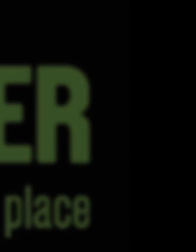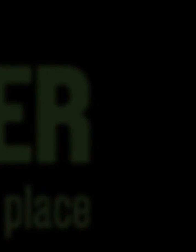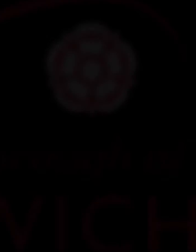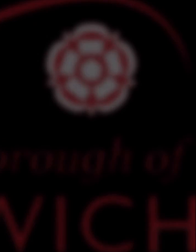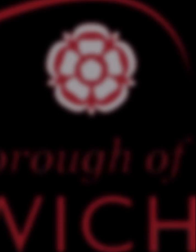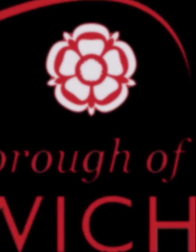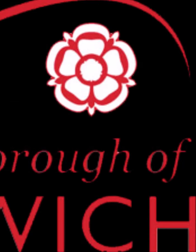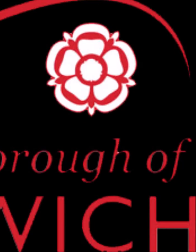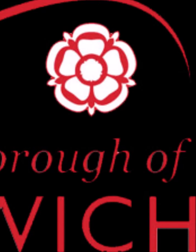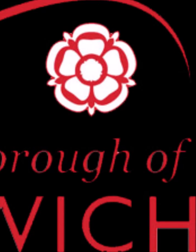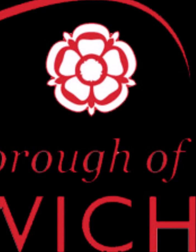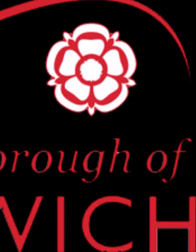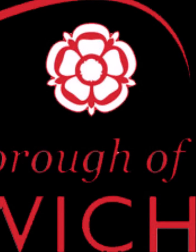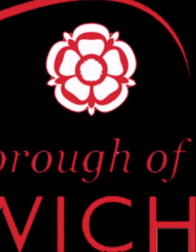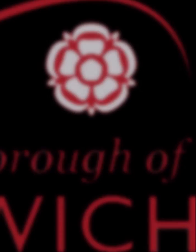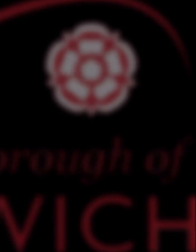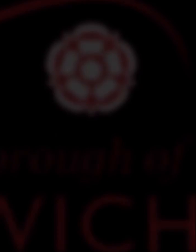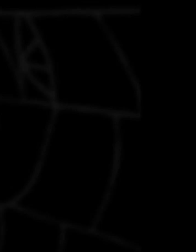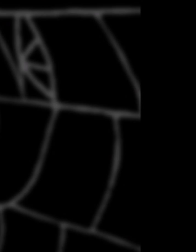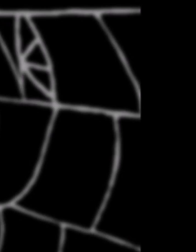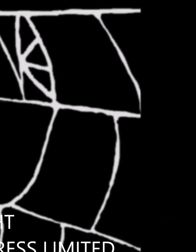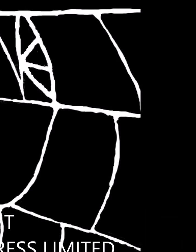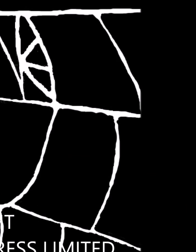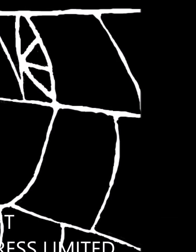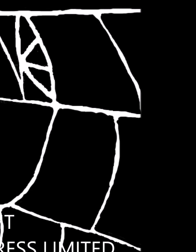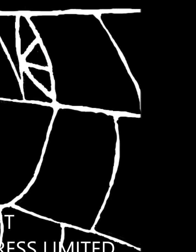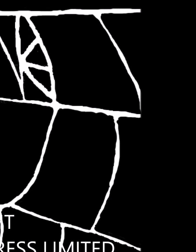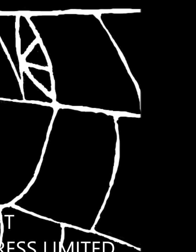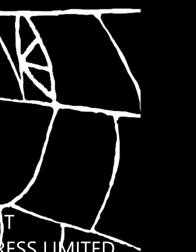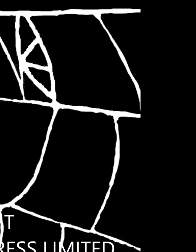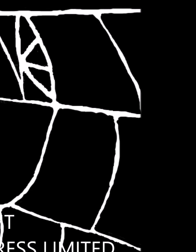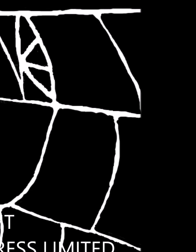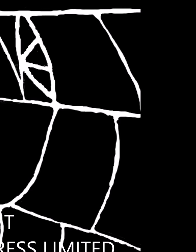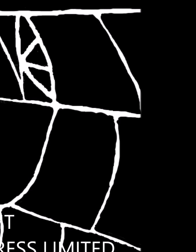A bargy one or two. Two.